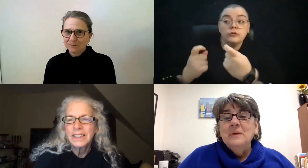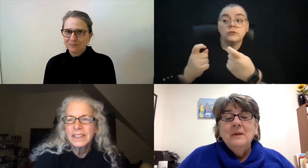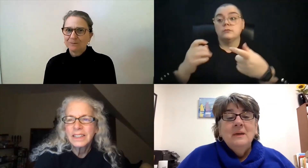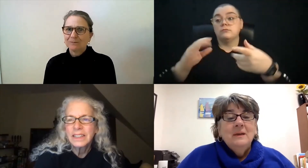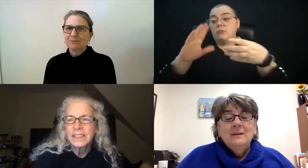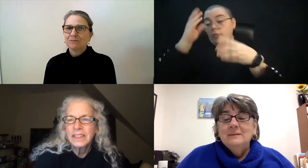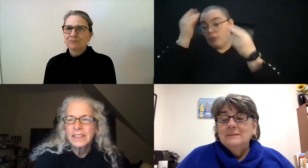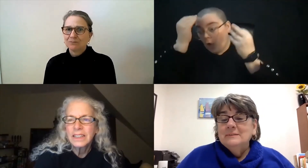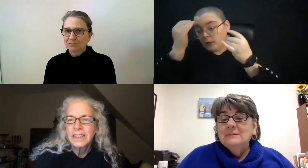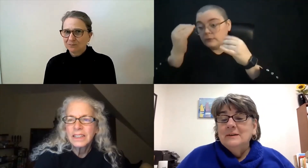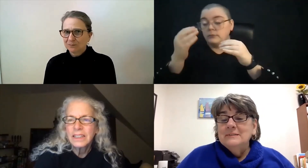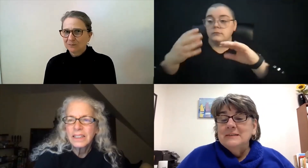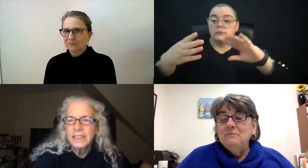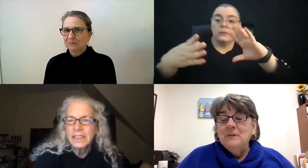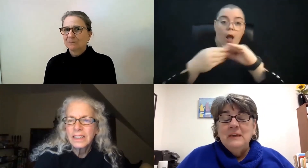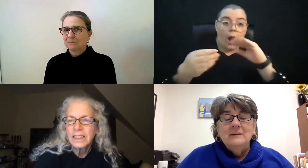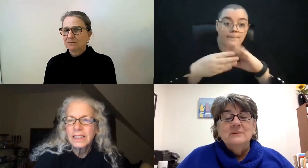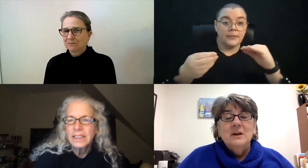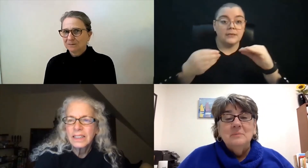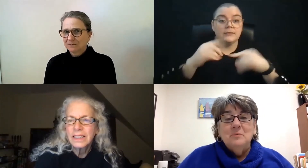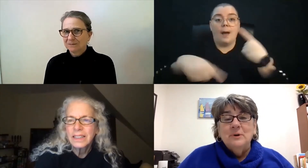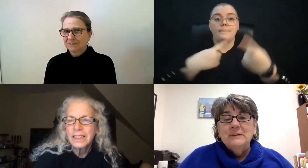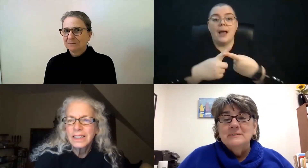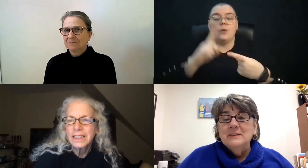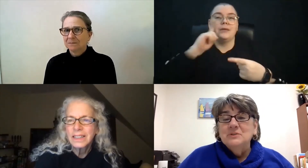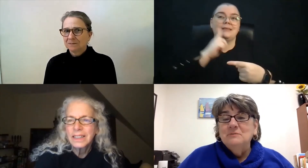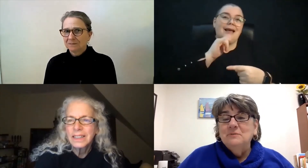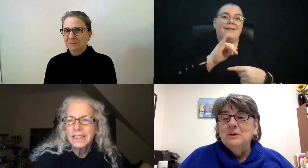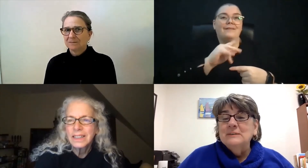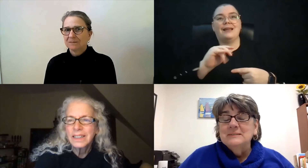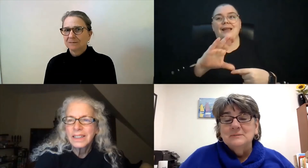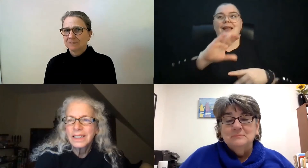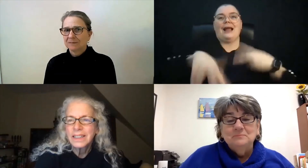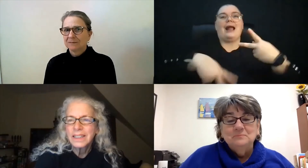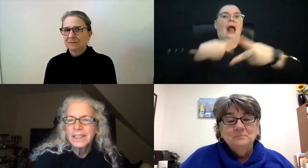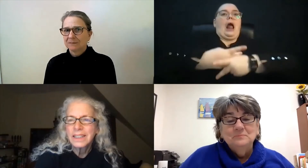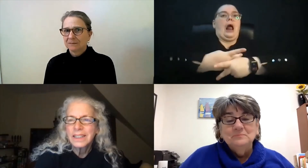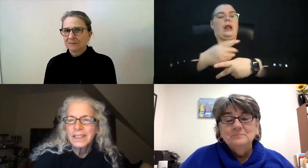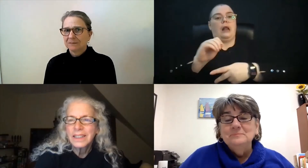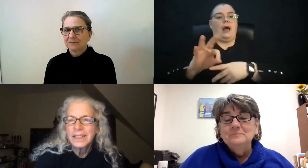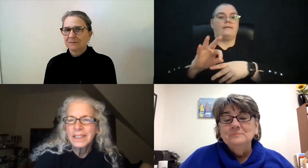a Deaf Inc. type organization for us?